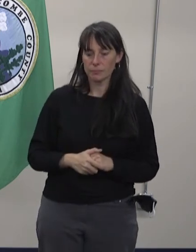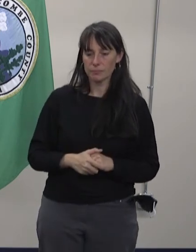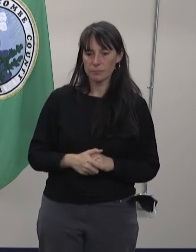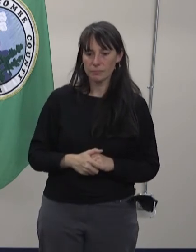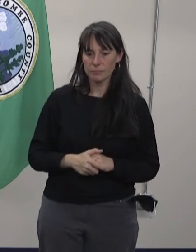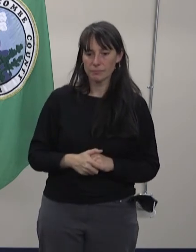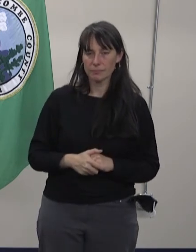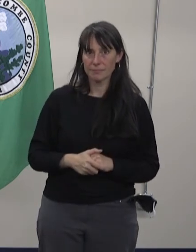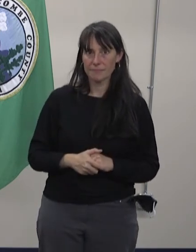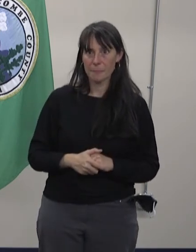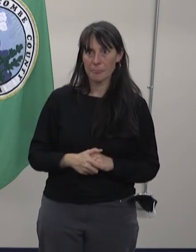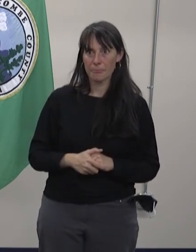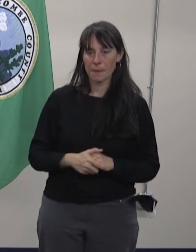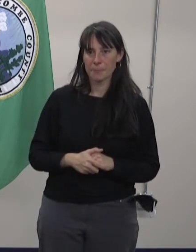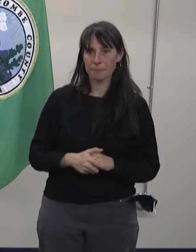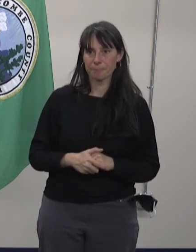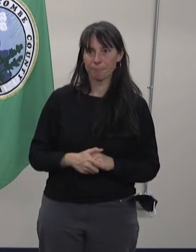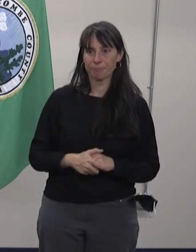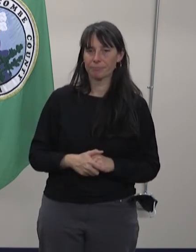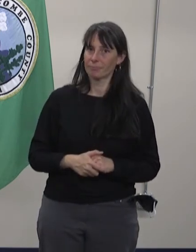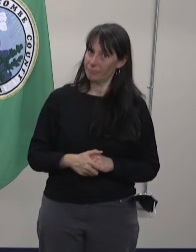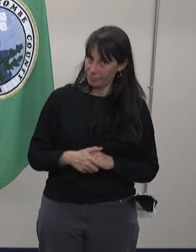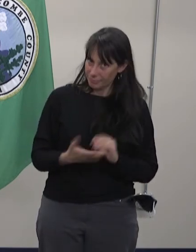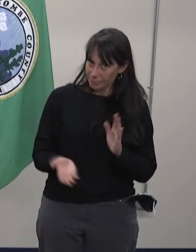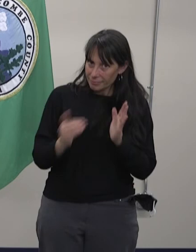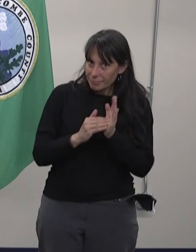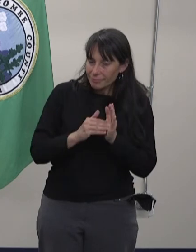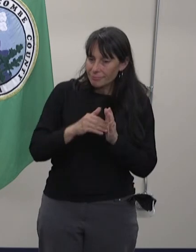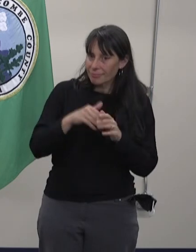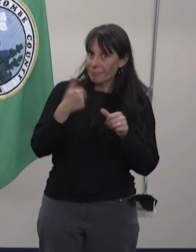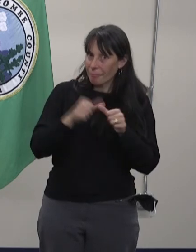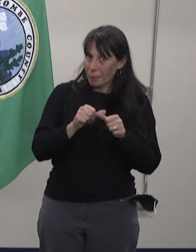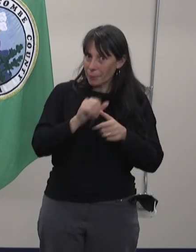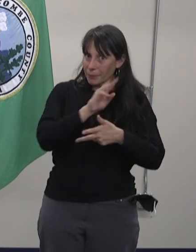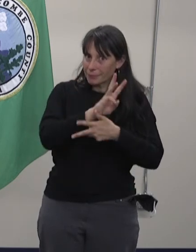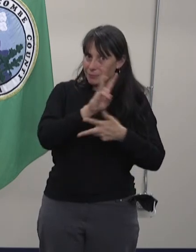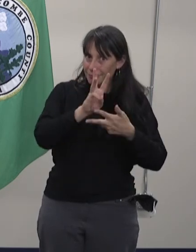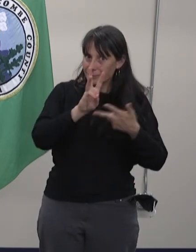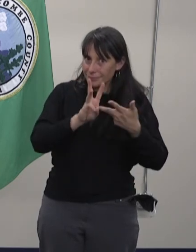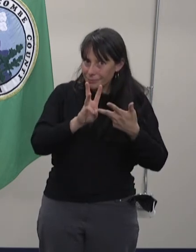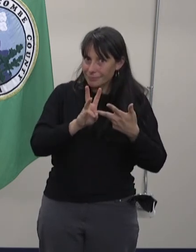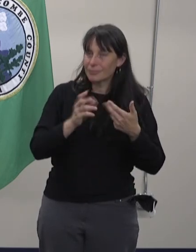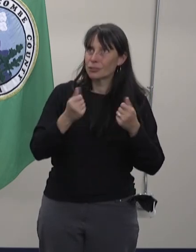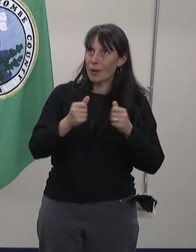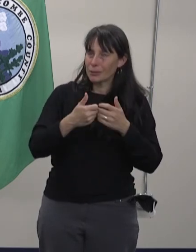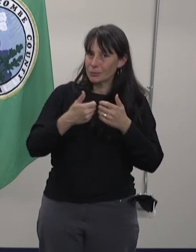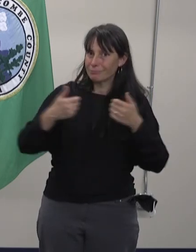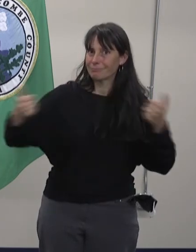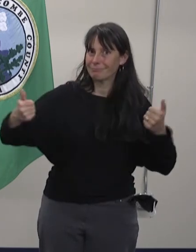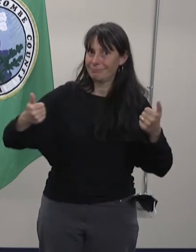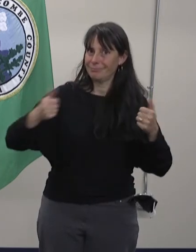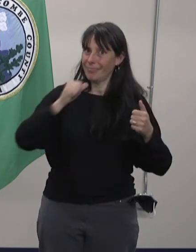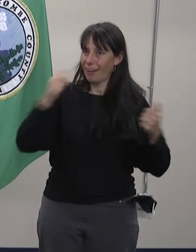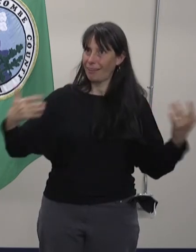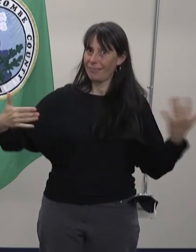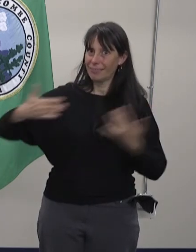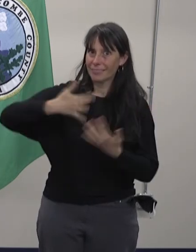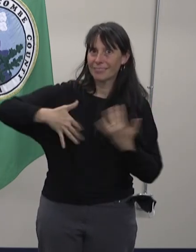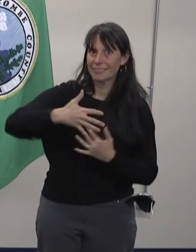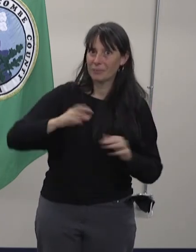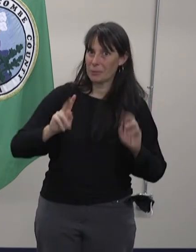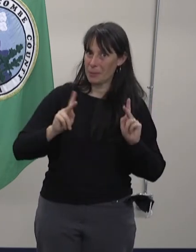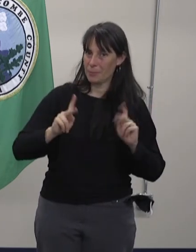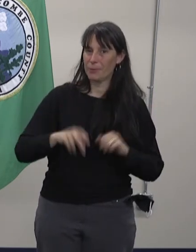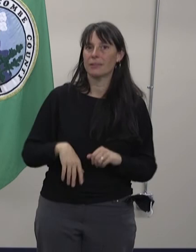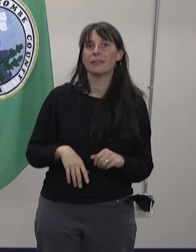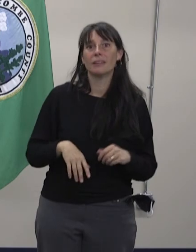And don't forget to keep practicing the three W's and limiting your interactions. These steps are our best defense right now against spreading the